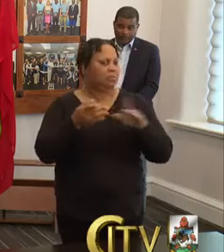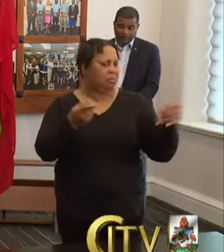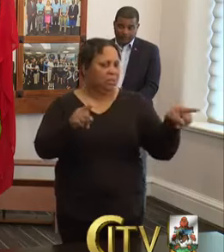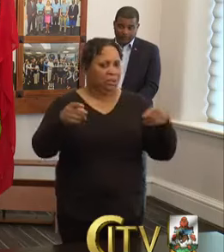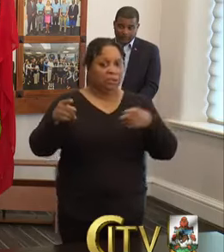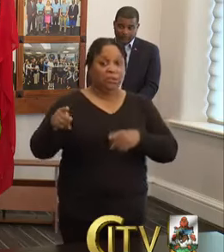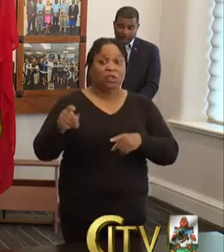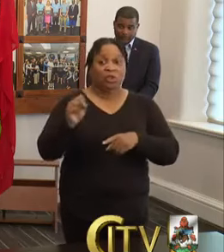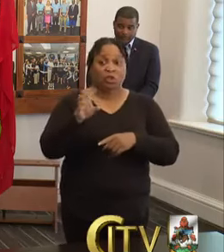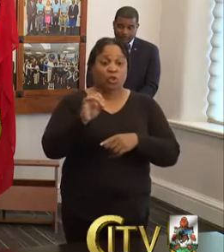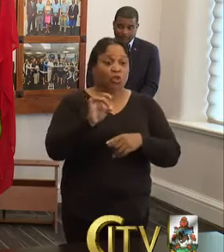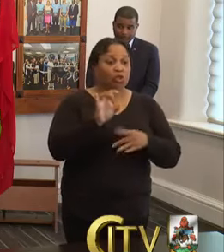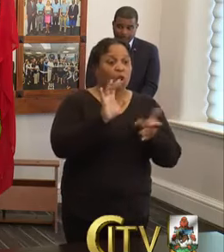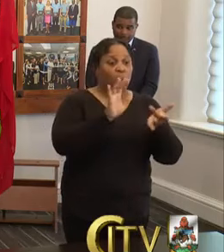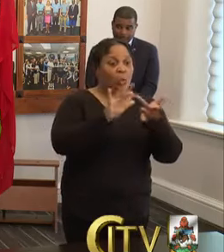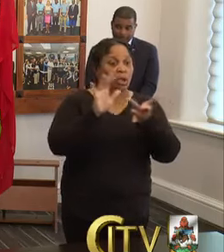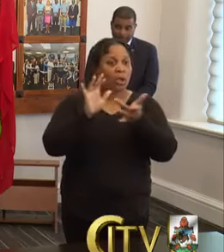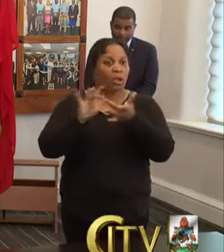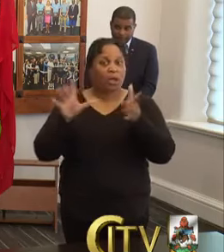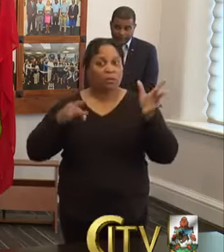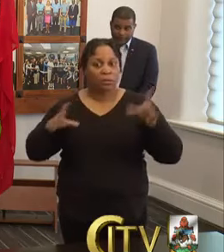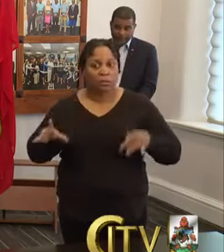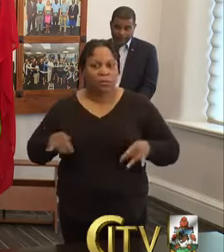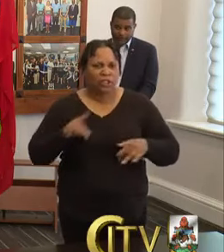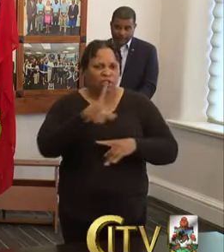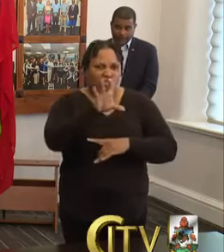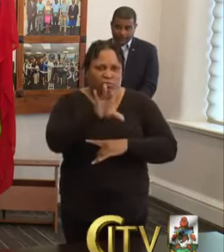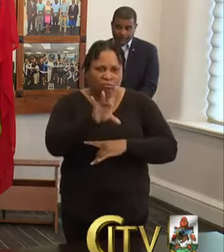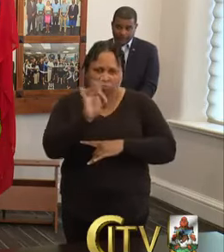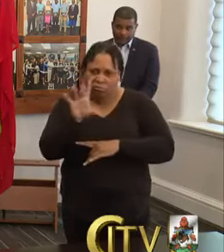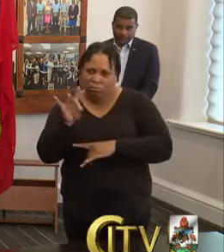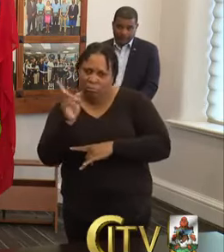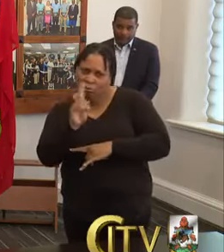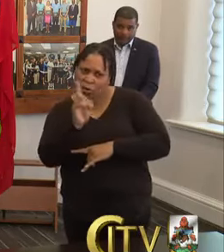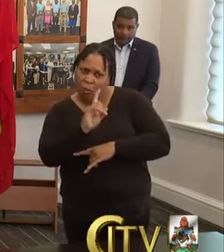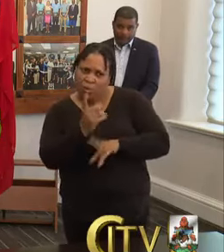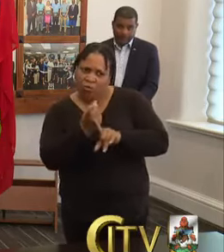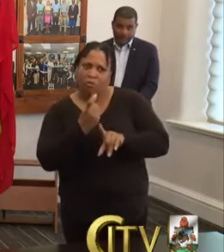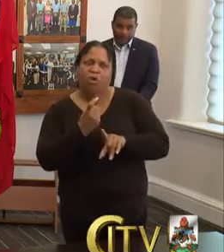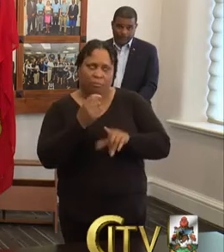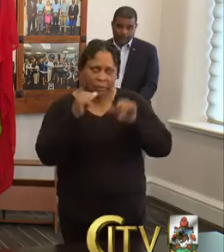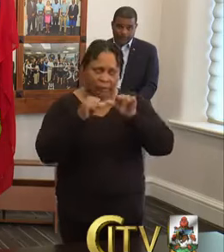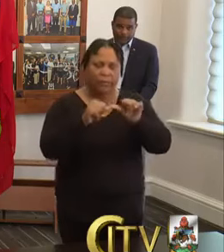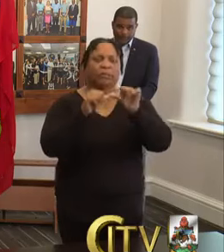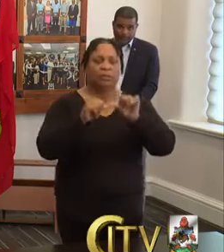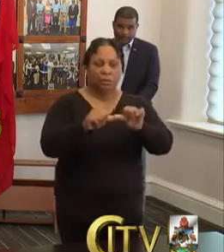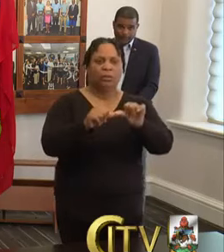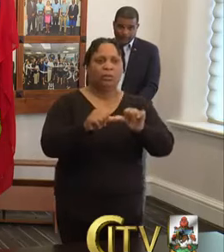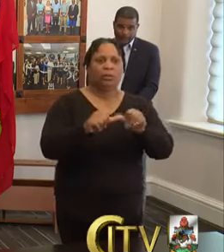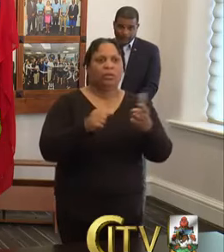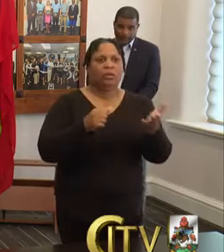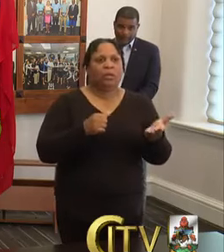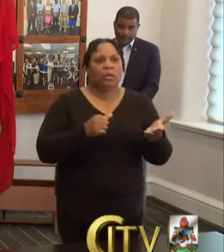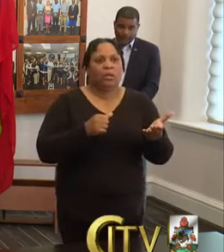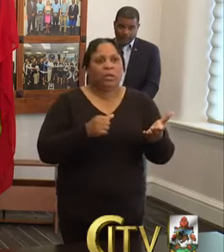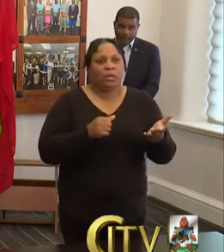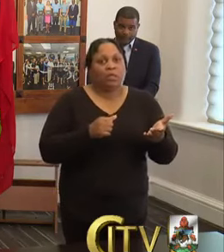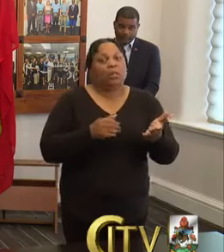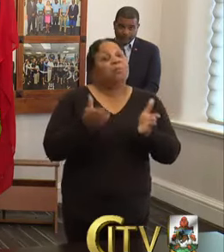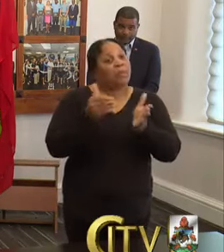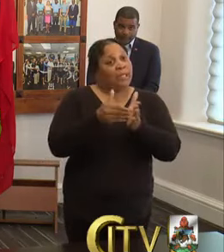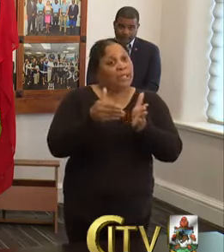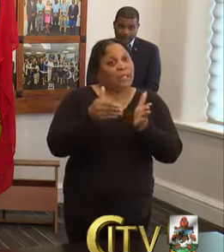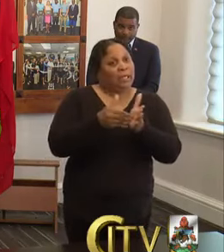so forth. So the contact tracing for those particular individuals is still ongoing. Yes, that's correct. Okay. So it's a, but we then again,